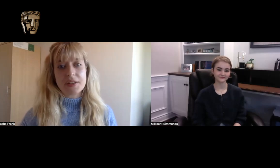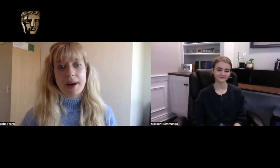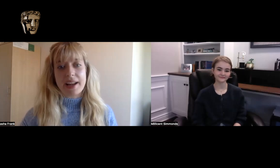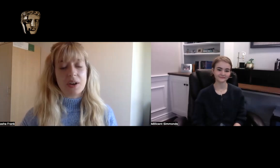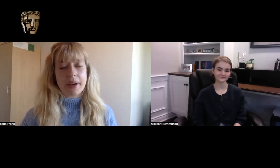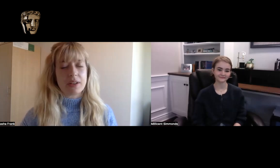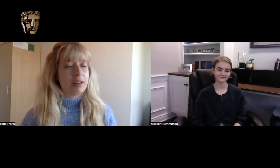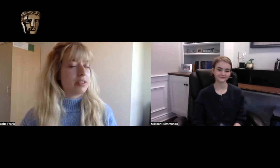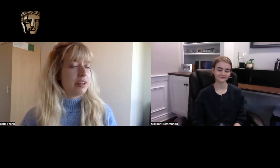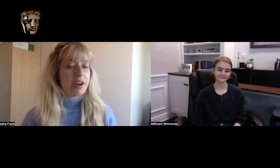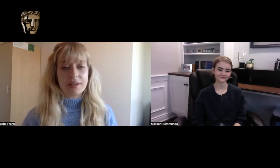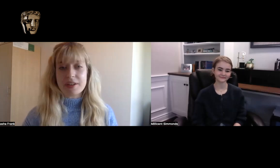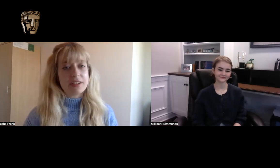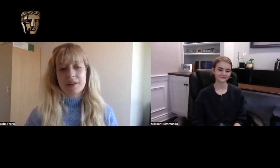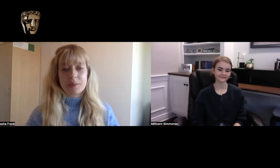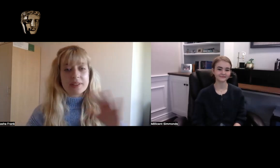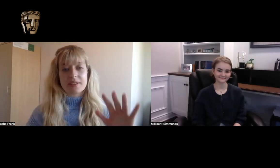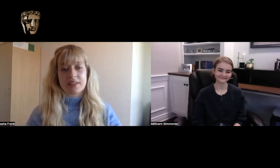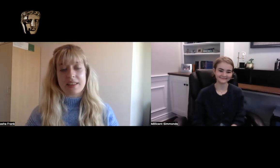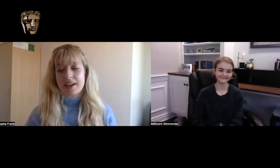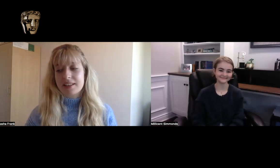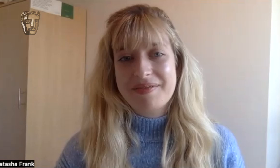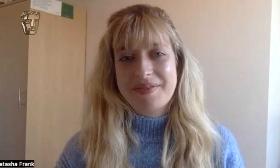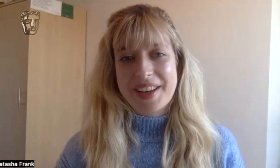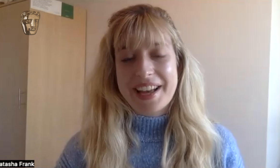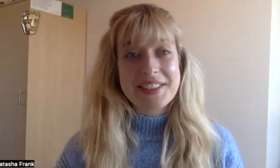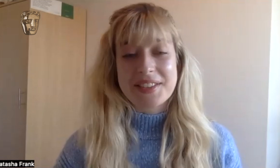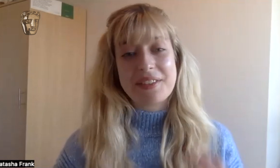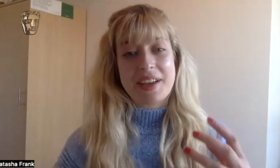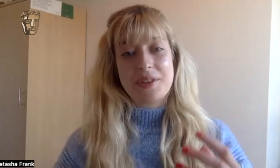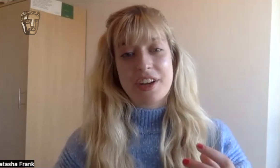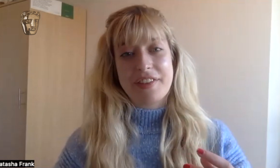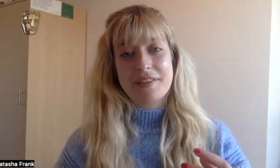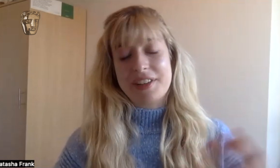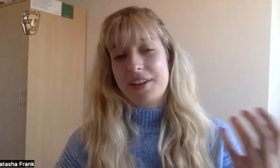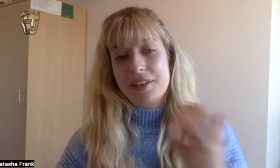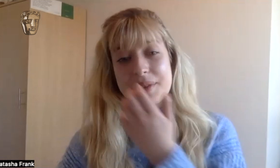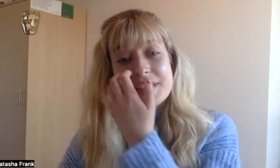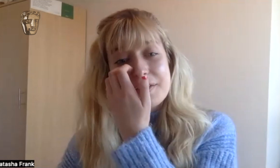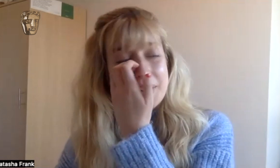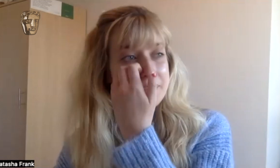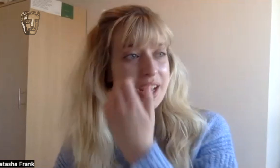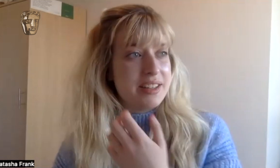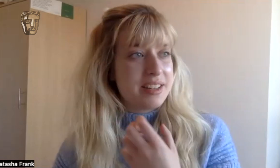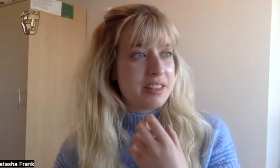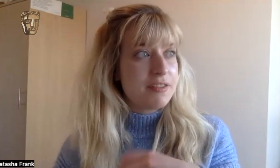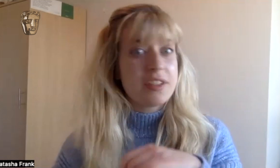ballet oh my god no you no one wants to see that but that's the sort of thing which I've written a lot of music for and the differences